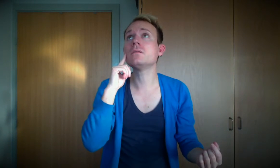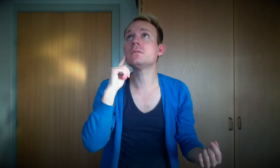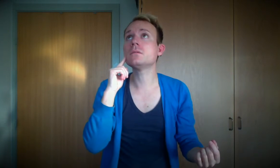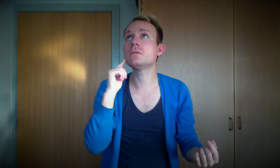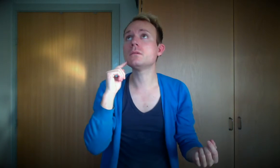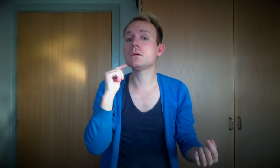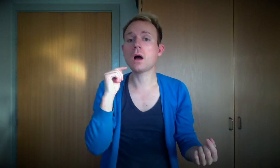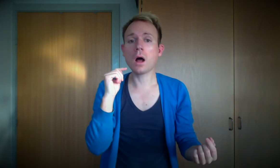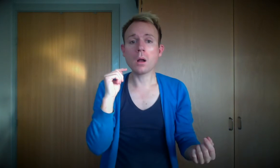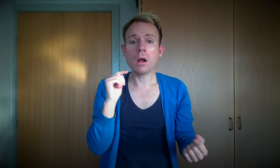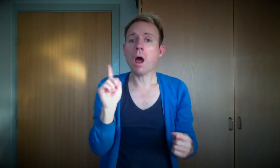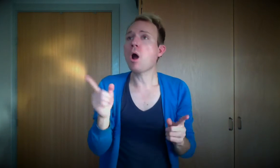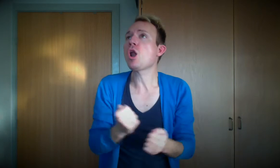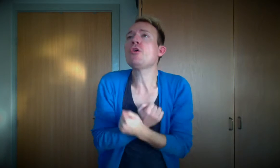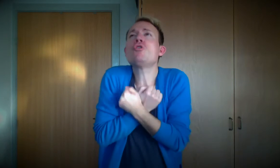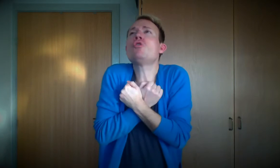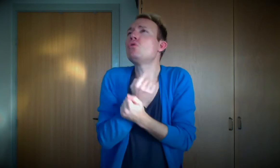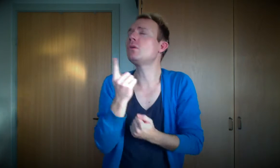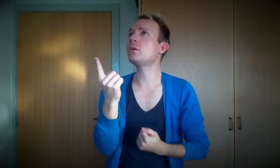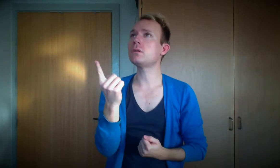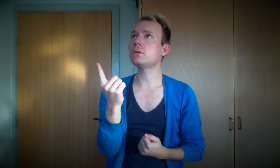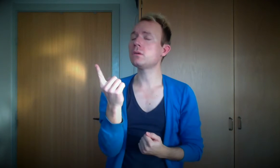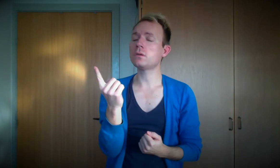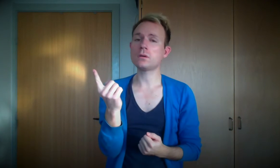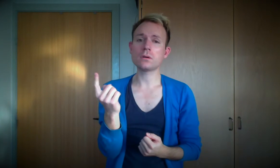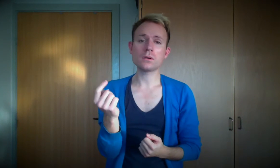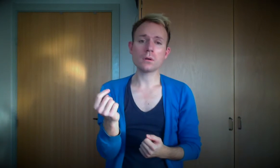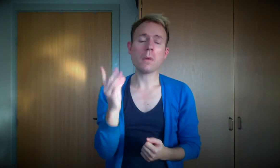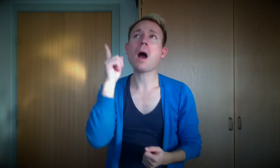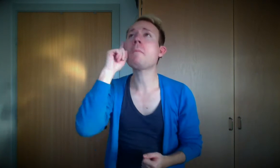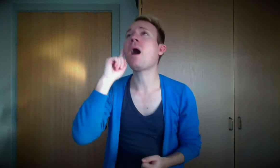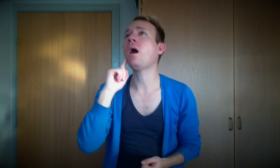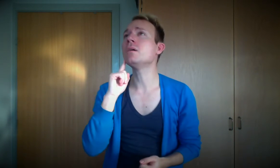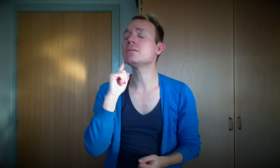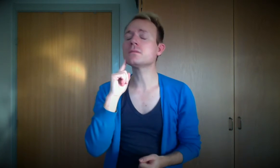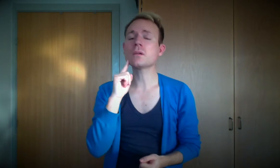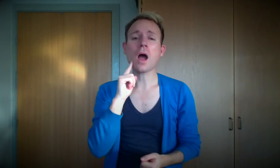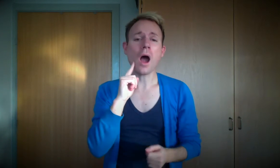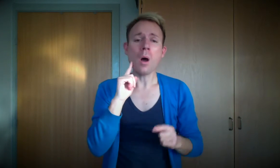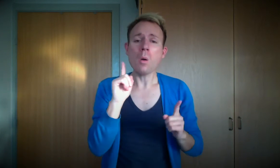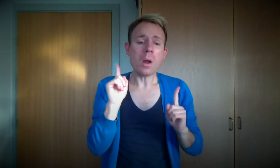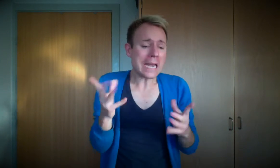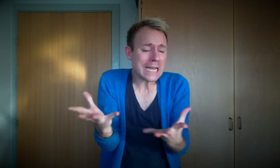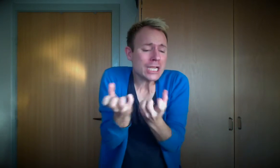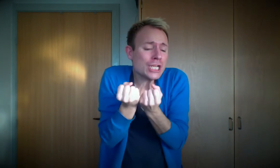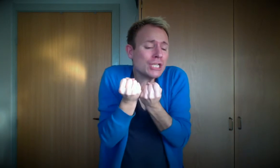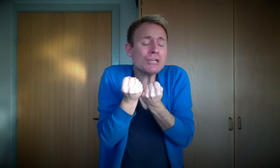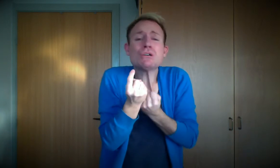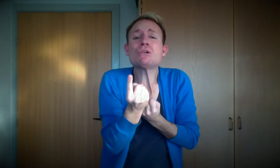how I love you. Papa, how I need you.